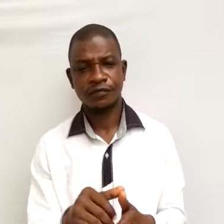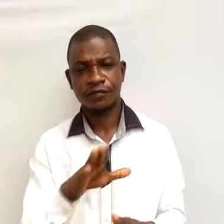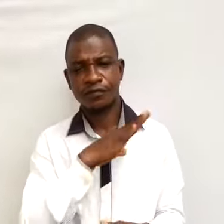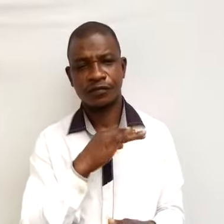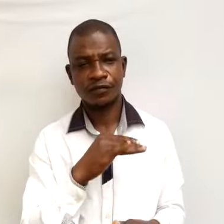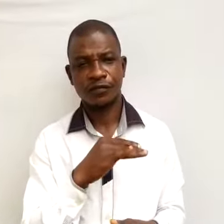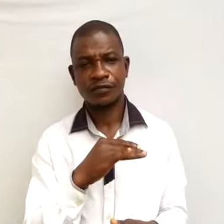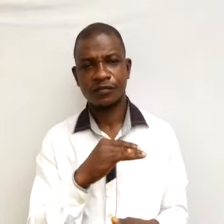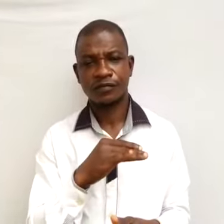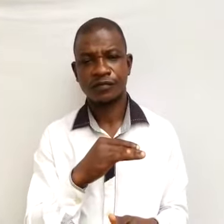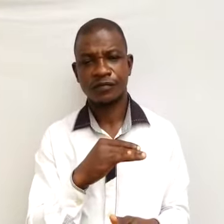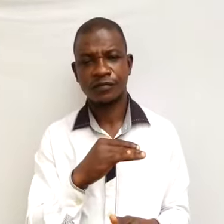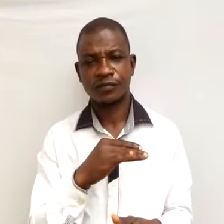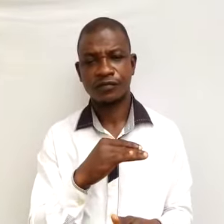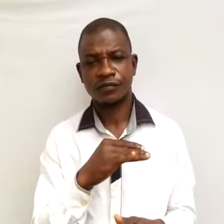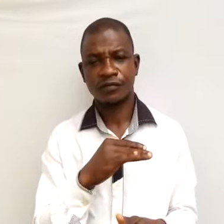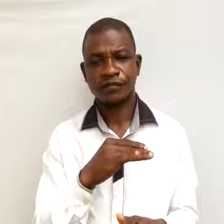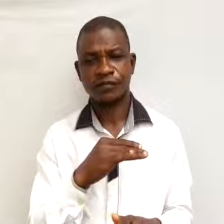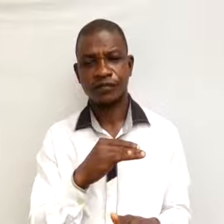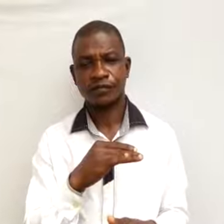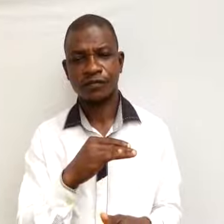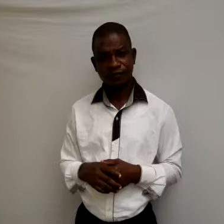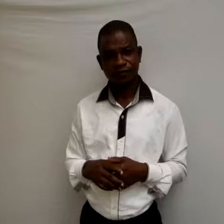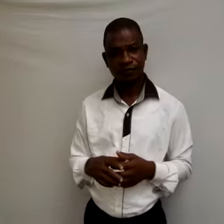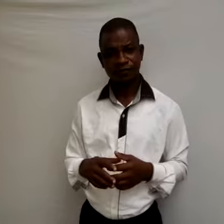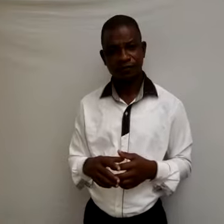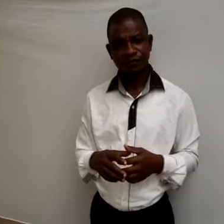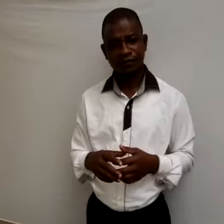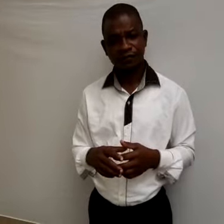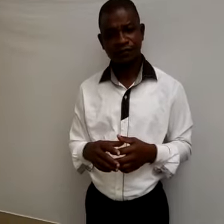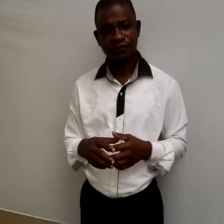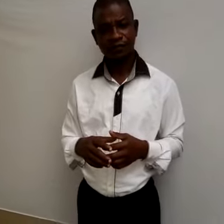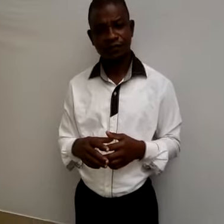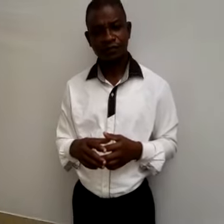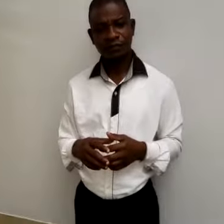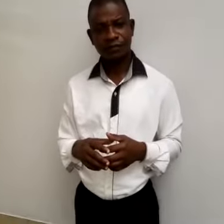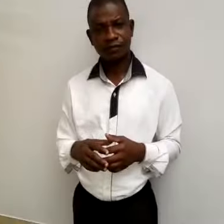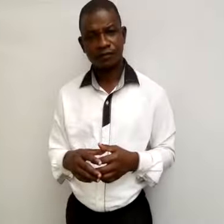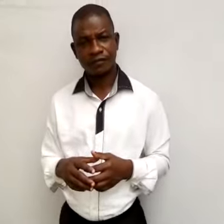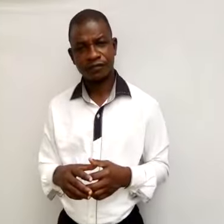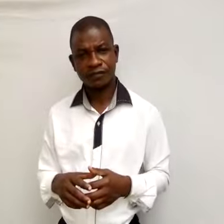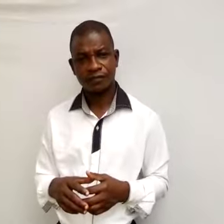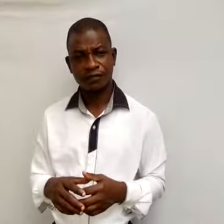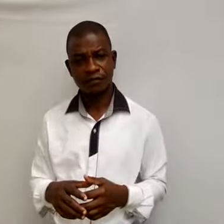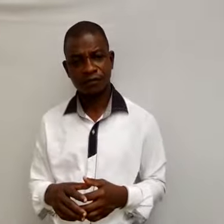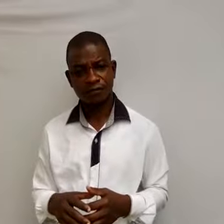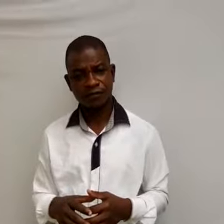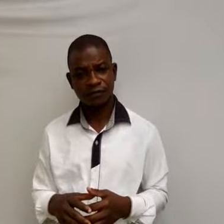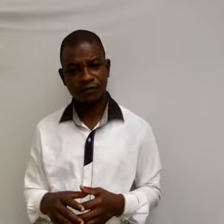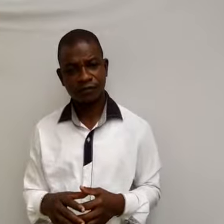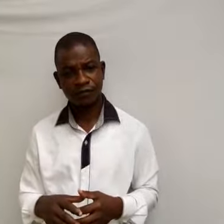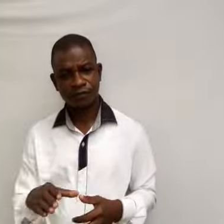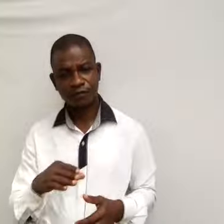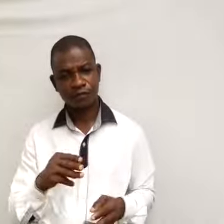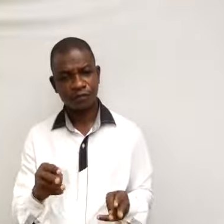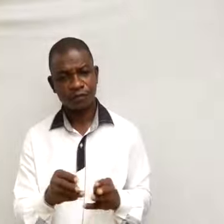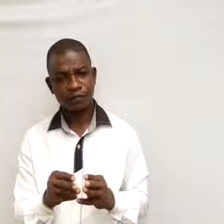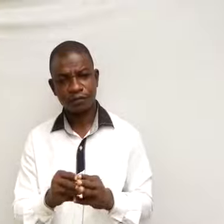meet high demand